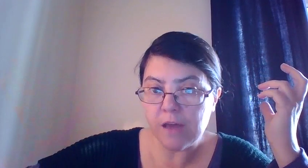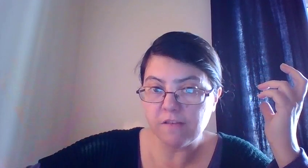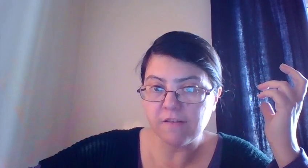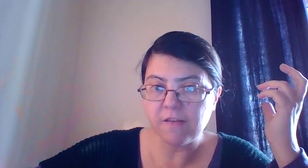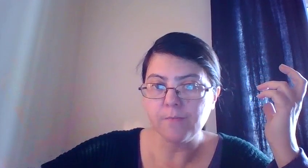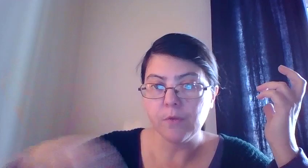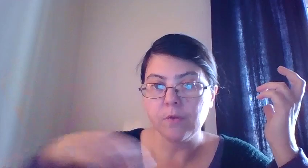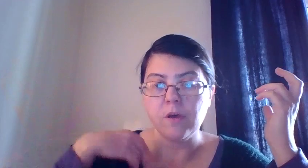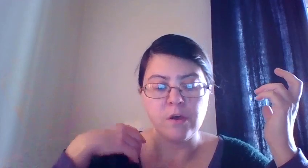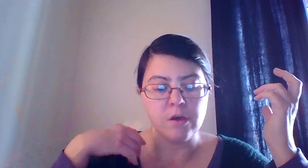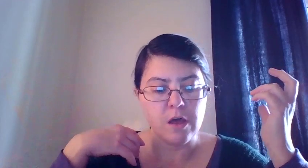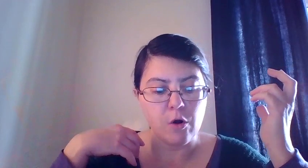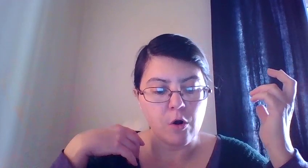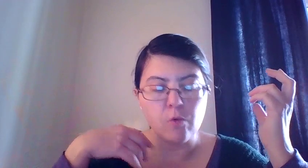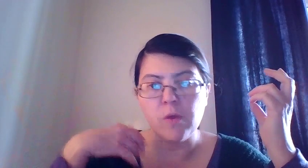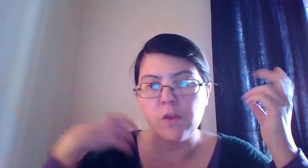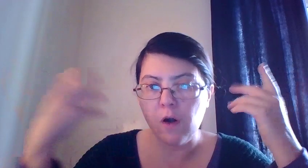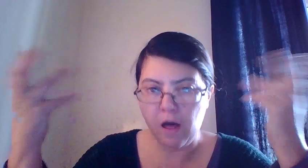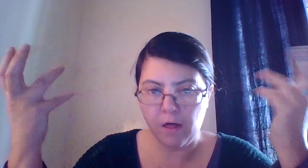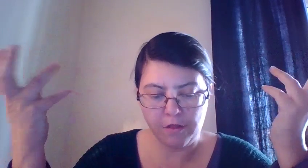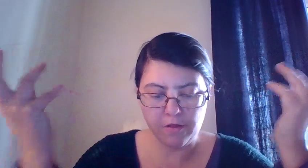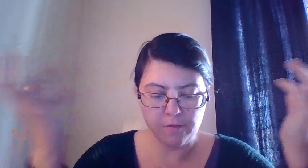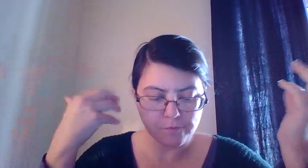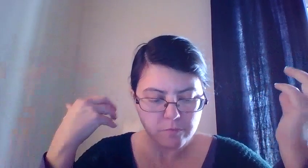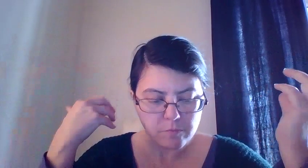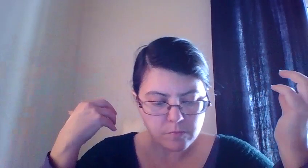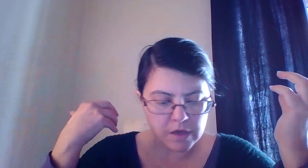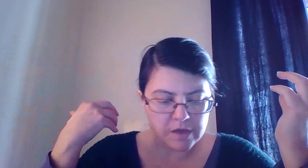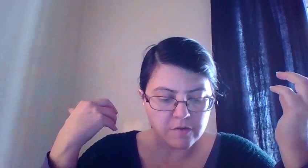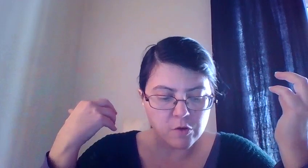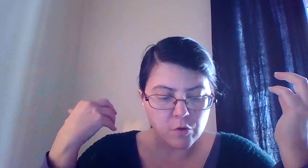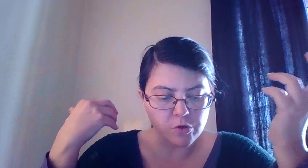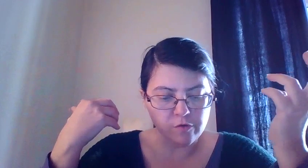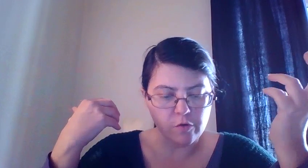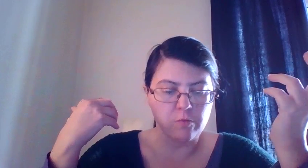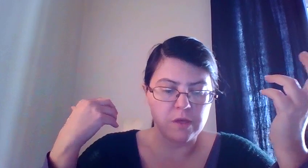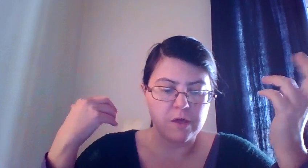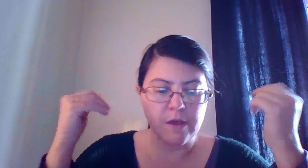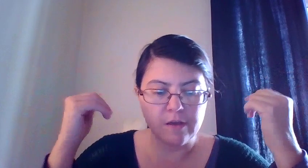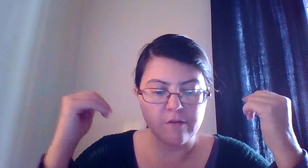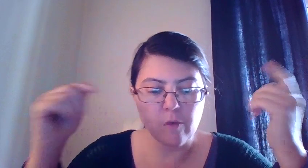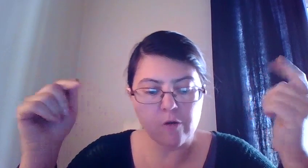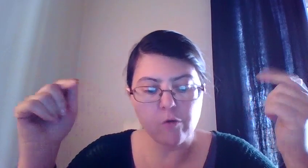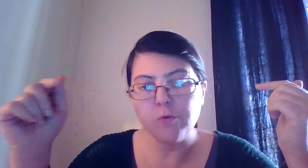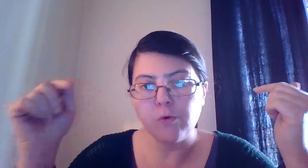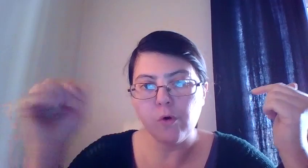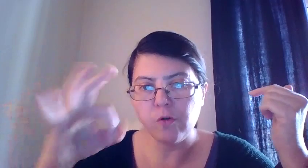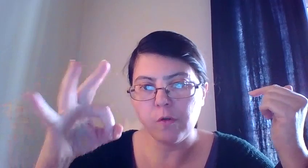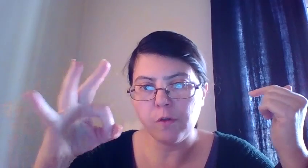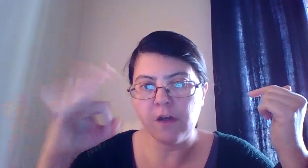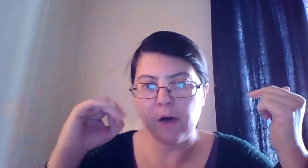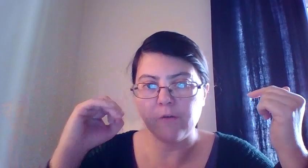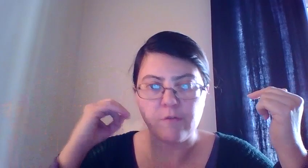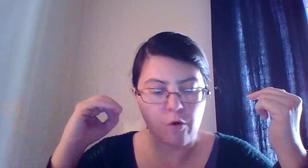or with your health. And this new moon is going to be in a square to Pluto on your third house. So,